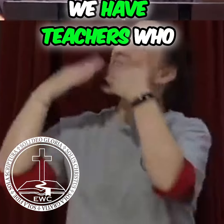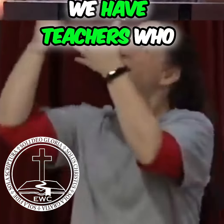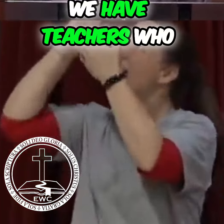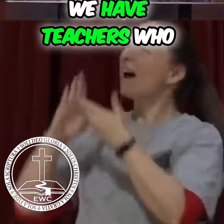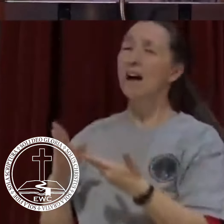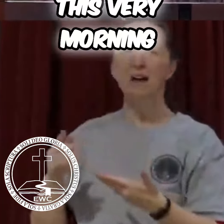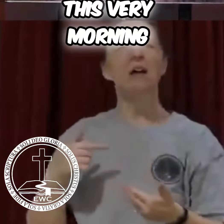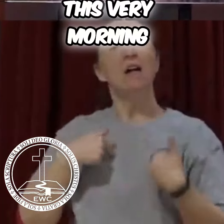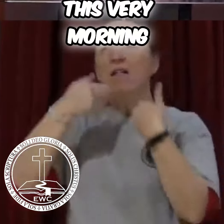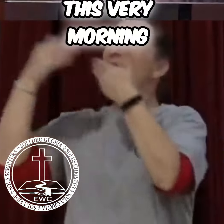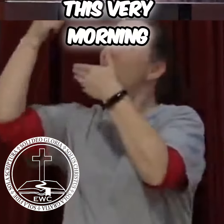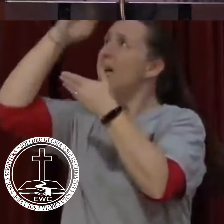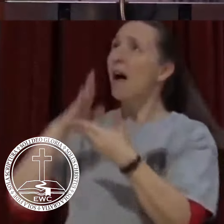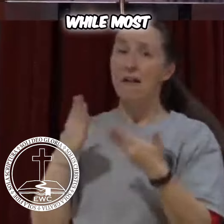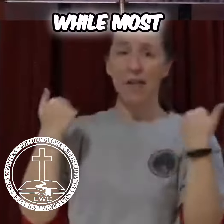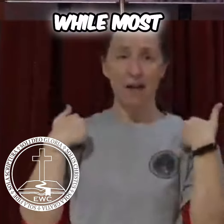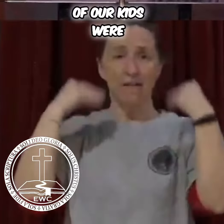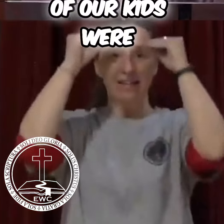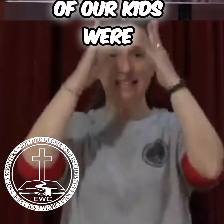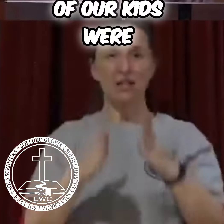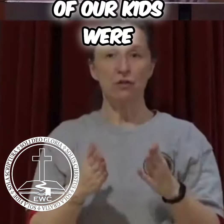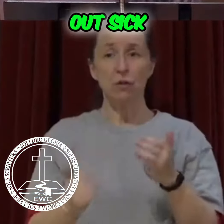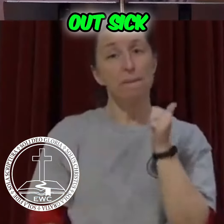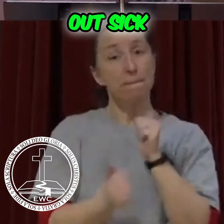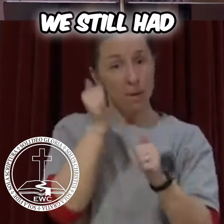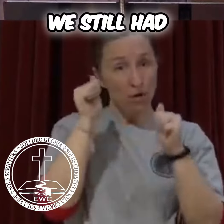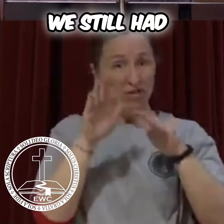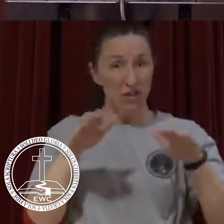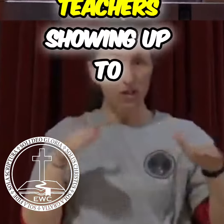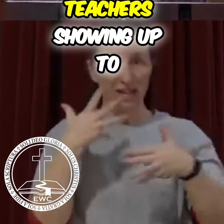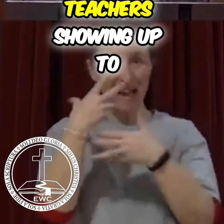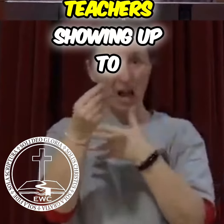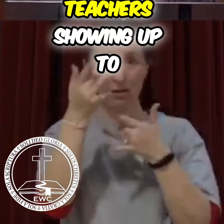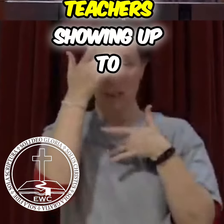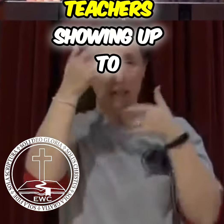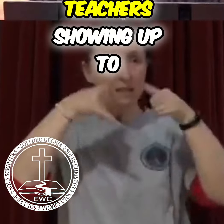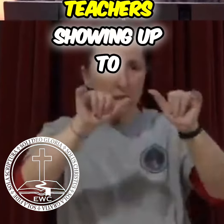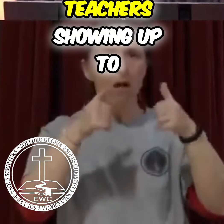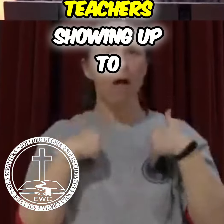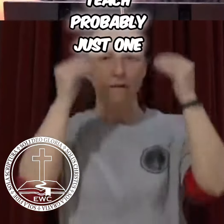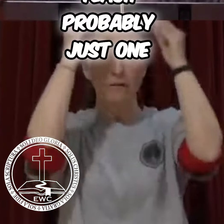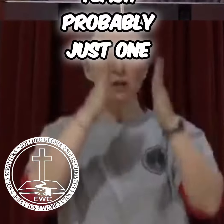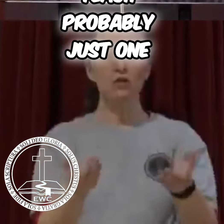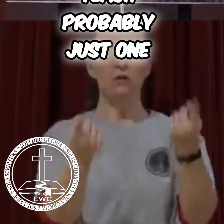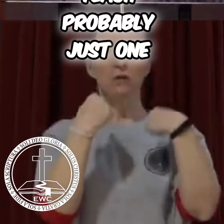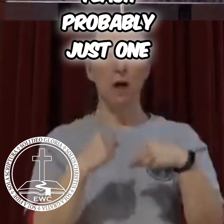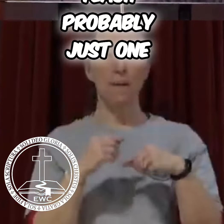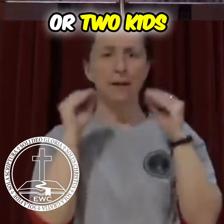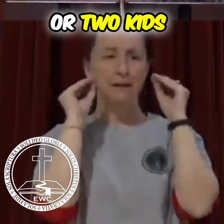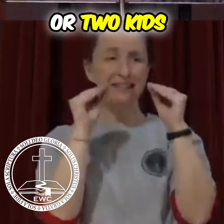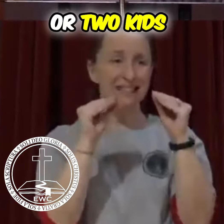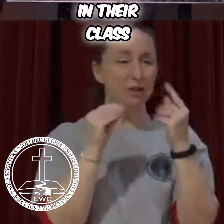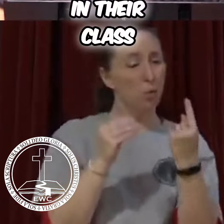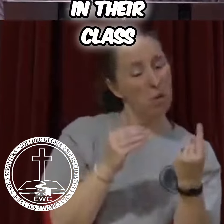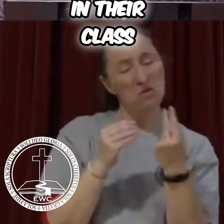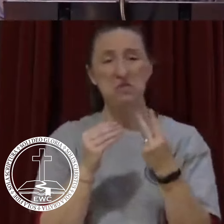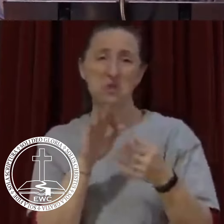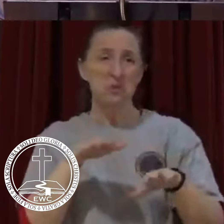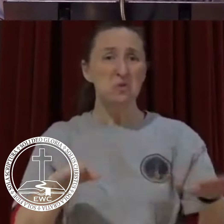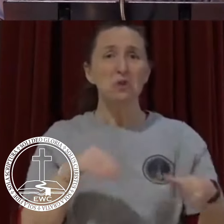grateful that we have teachers who this very morning while most of our kids were out sick we still had faithful teachers showing up to teach probably just one or two